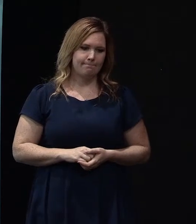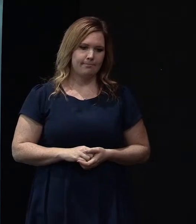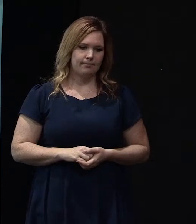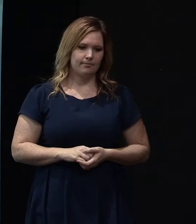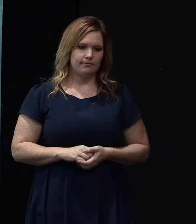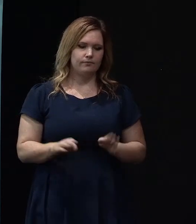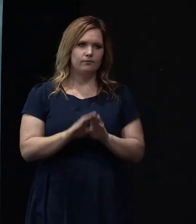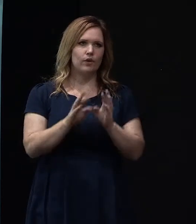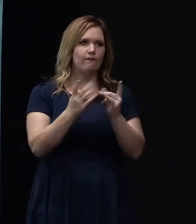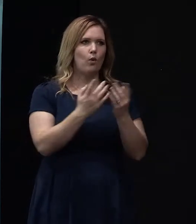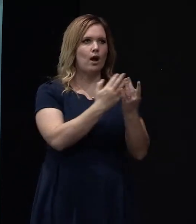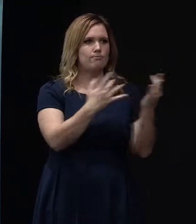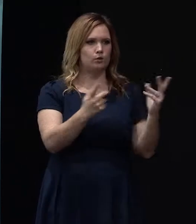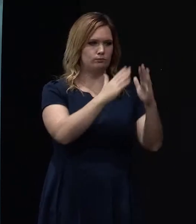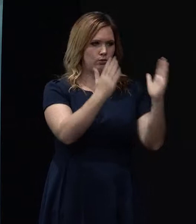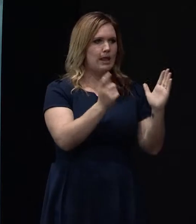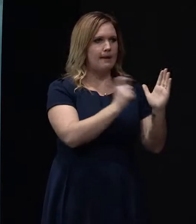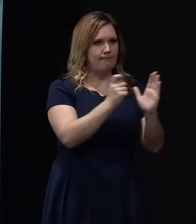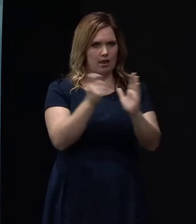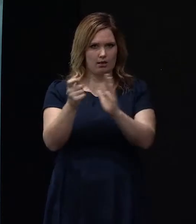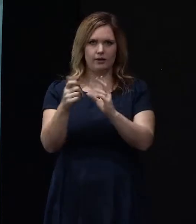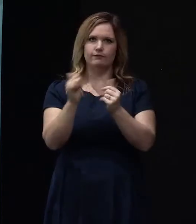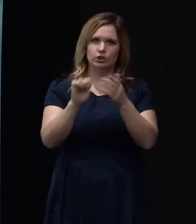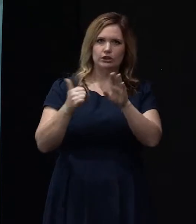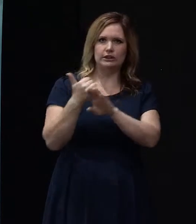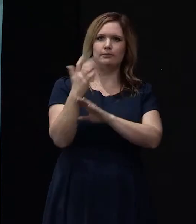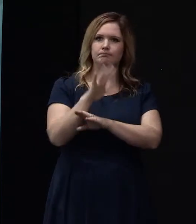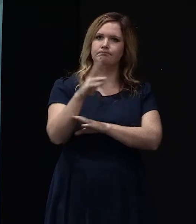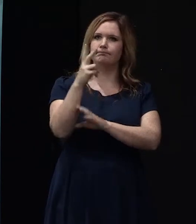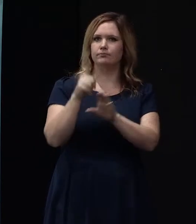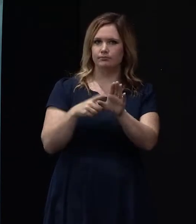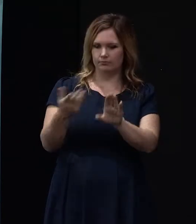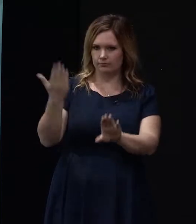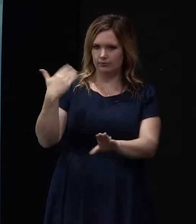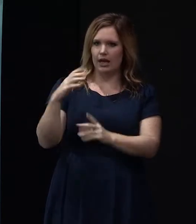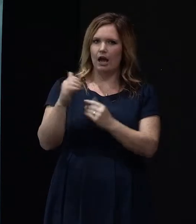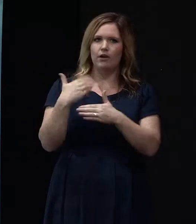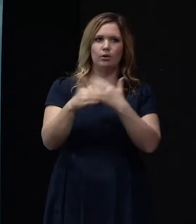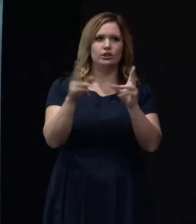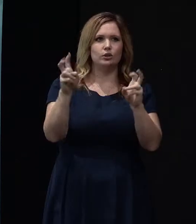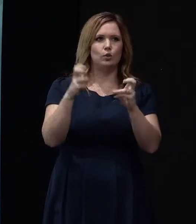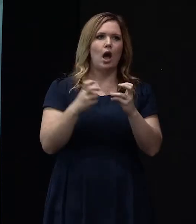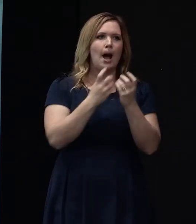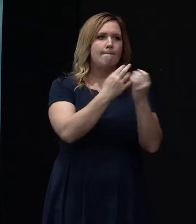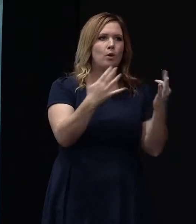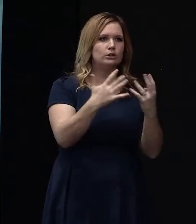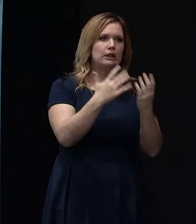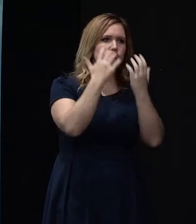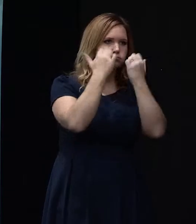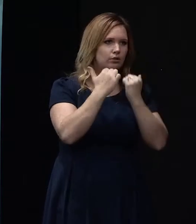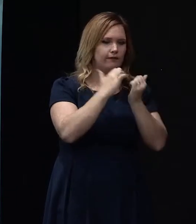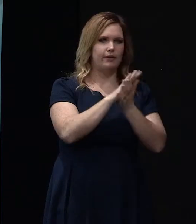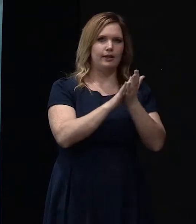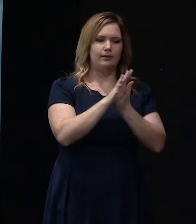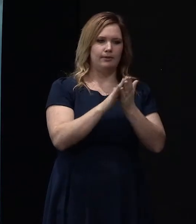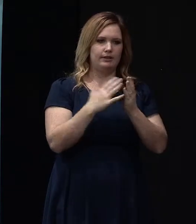multiple build. We introduced a couple of years ago, a process called multi-proof where you can get one,